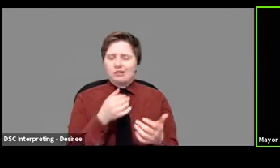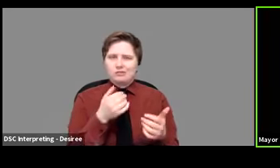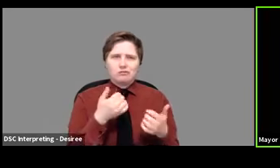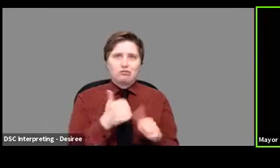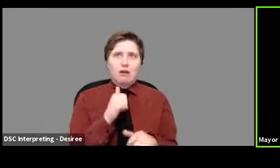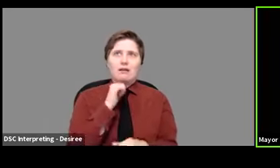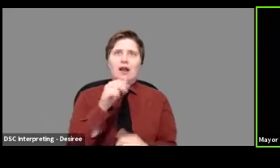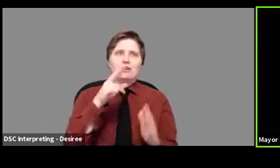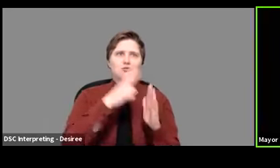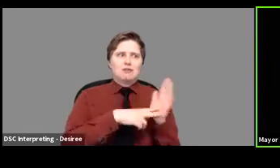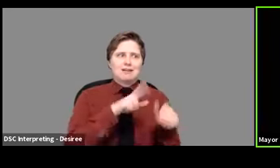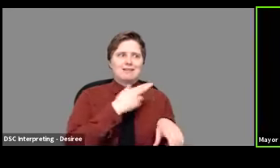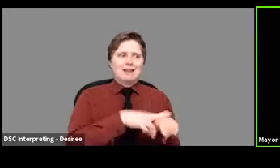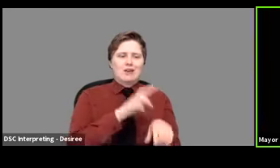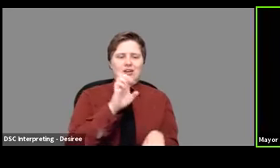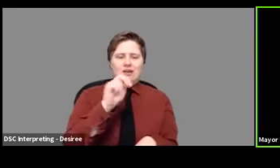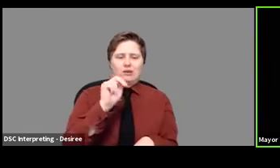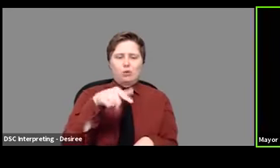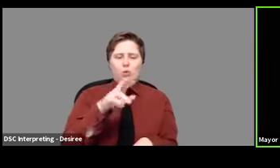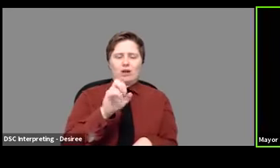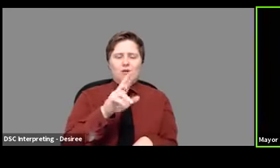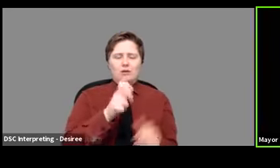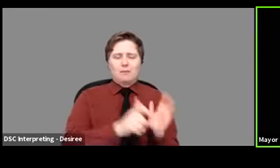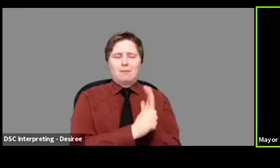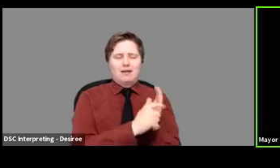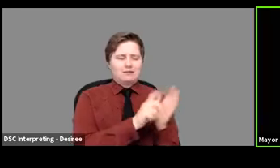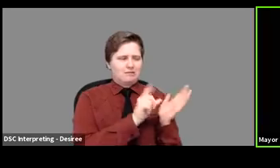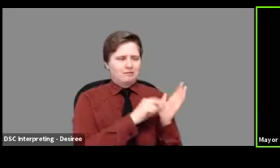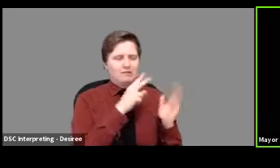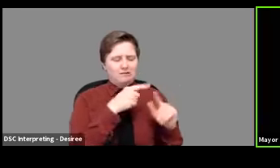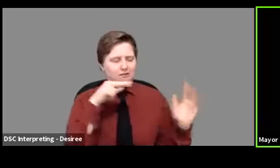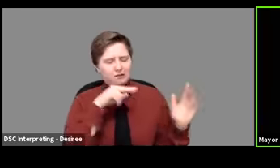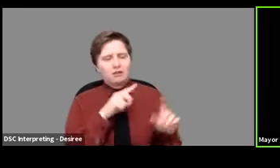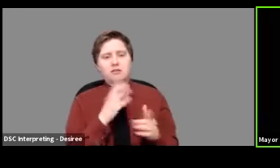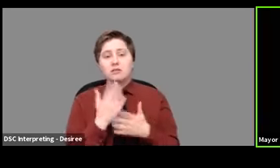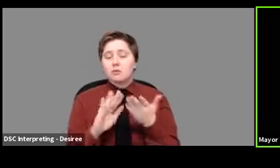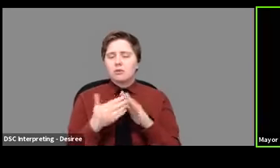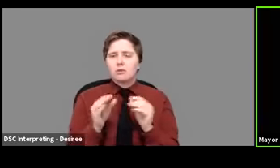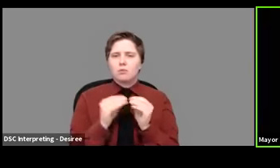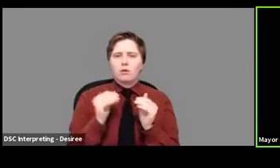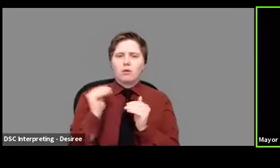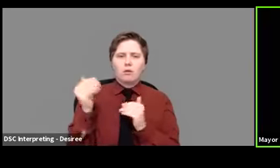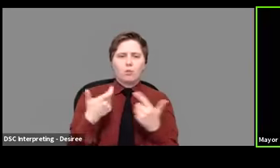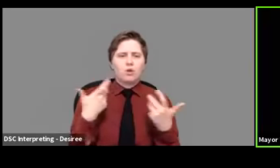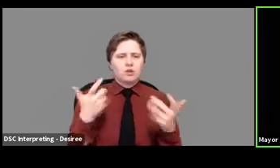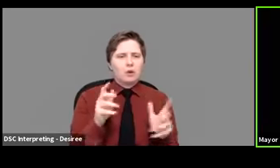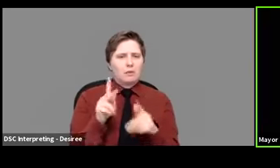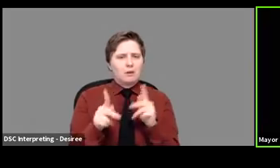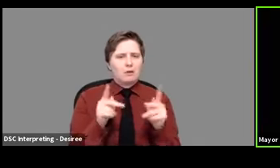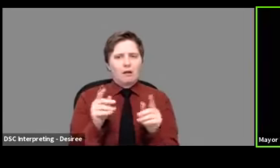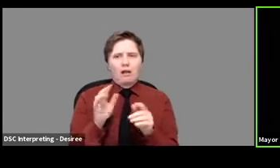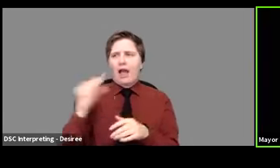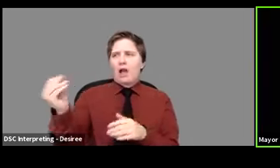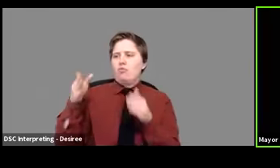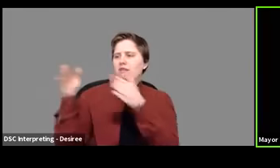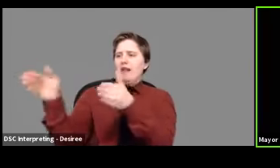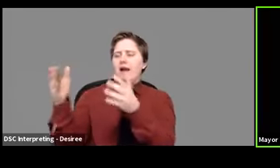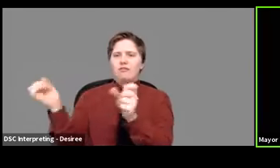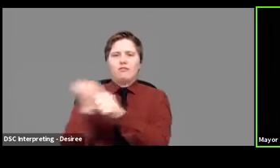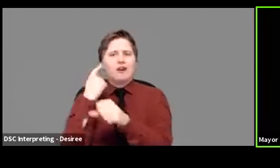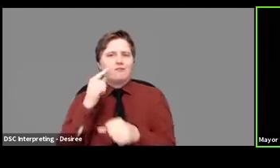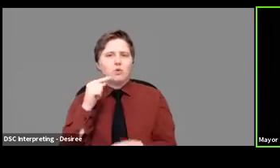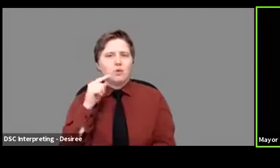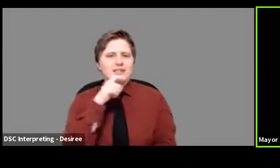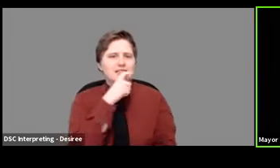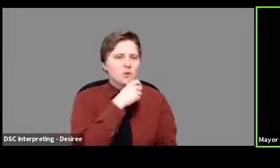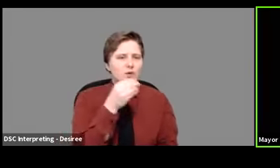Um, but there are some communities that are trying to take that a little further and say, okay, well, we also don't want people squeezed in next to each other out in the aisles fighting for cereal